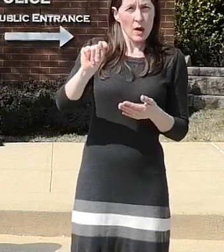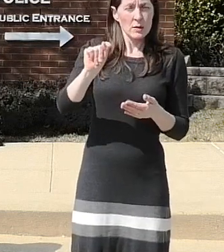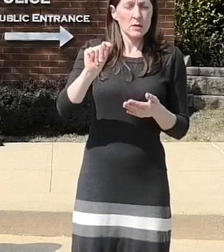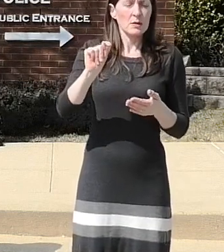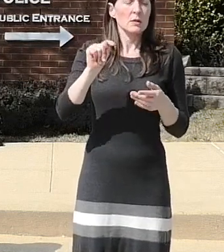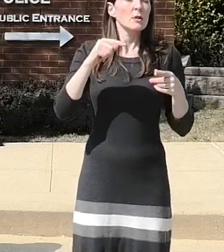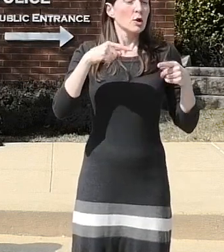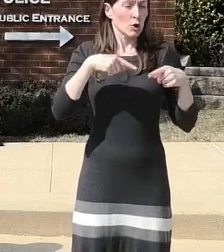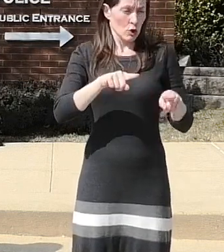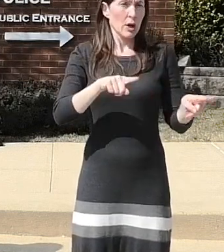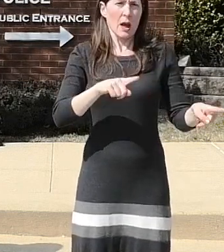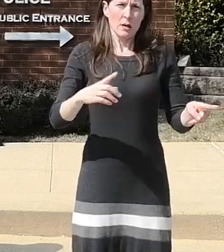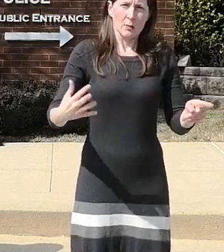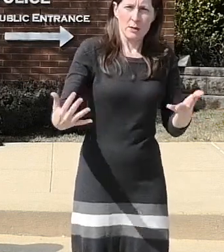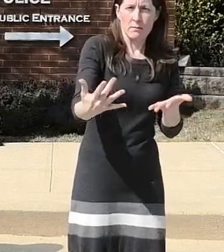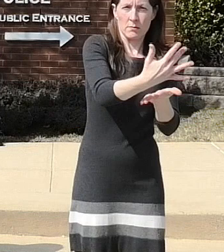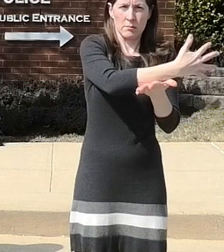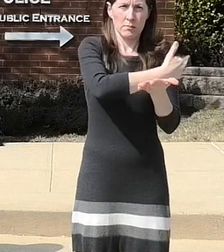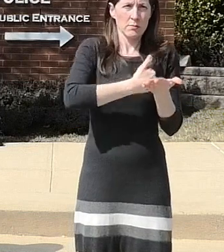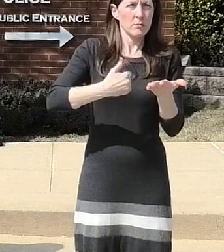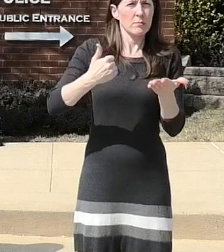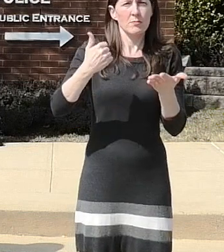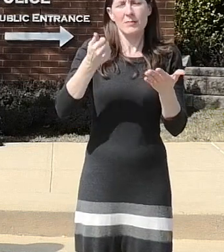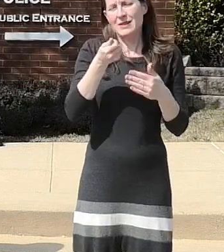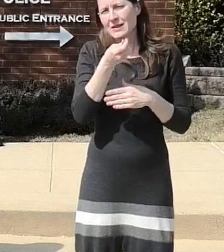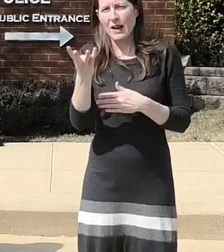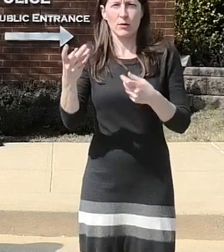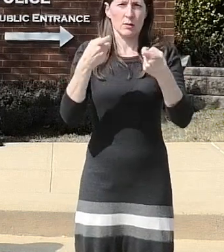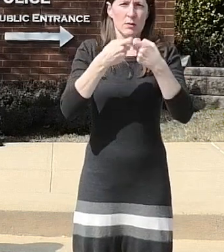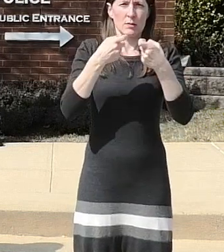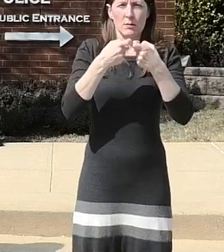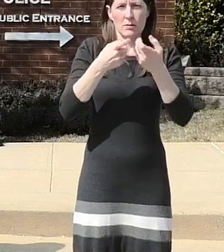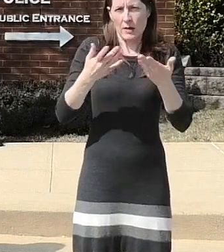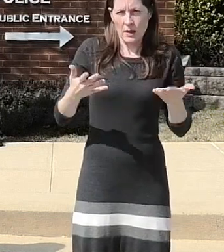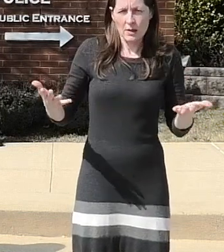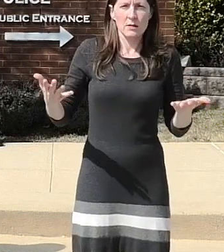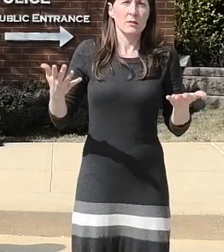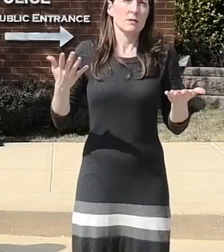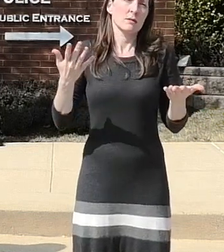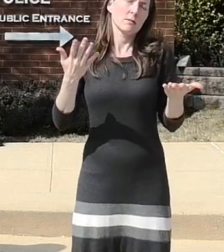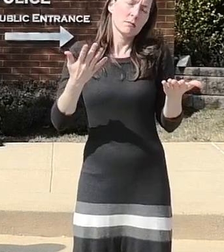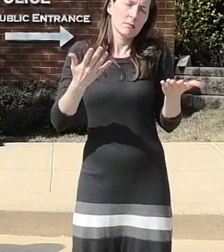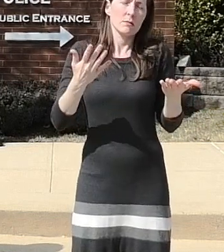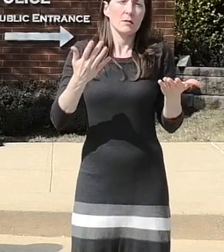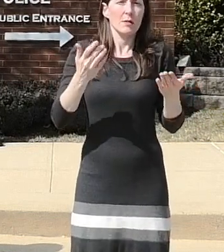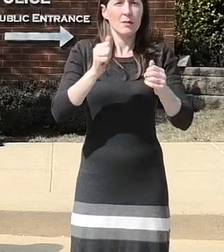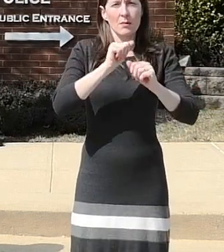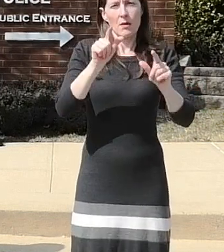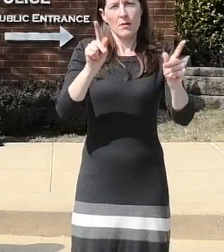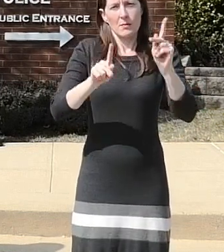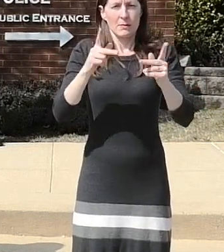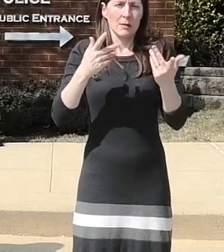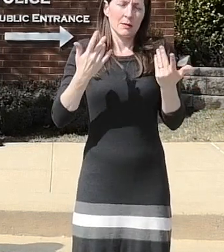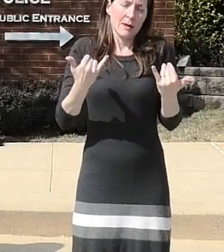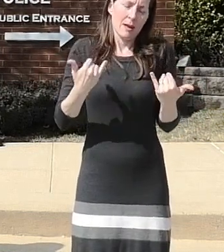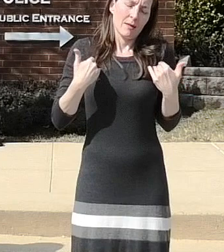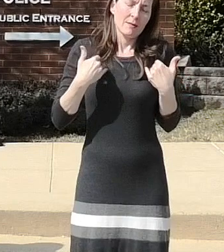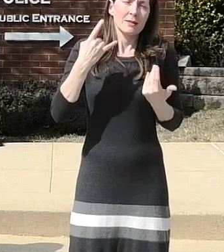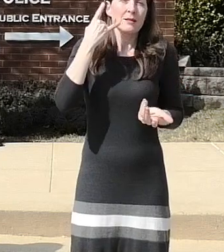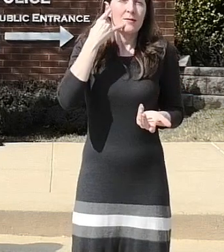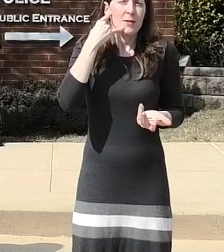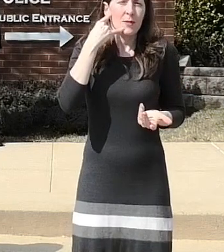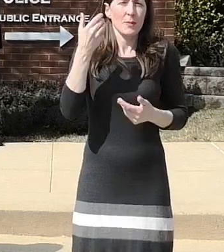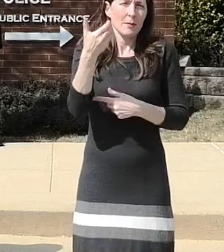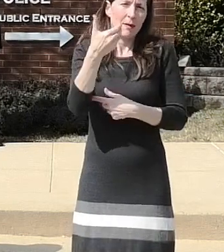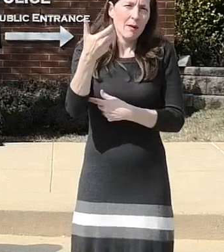seized a large number of electronic items as most people know everyone has a cell phone now everyone has a computer you know